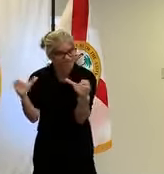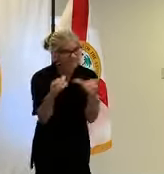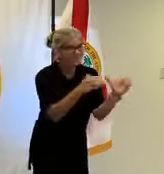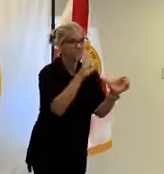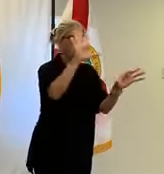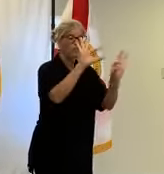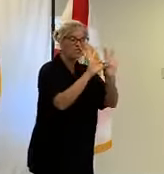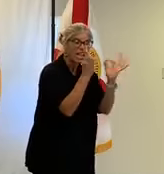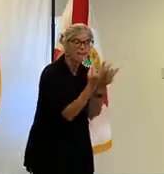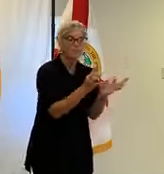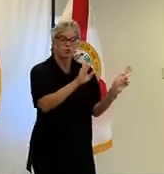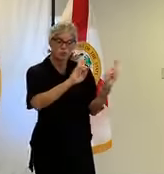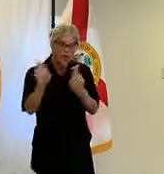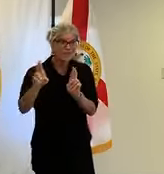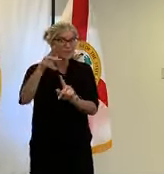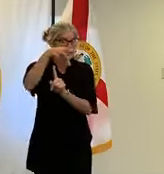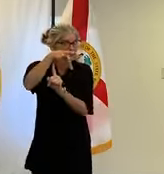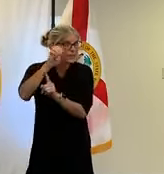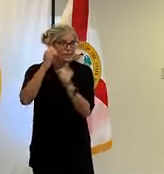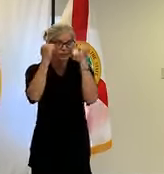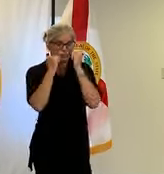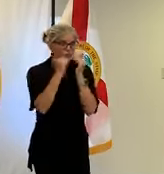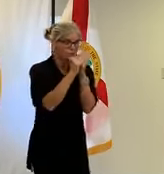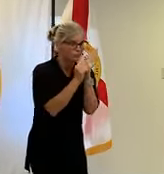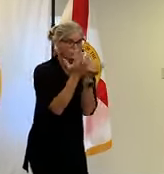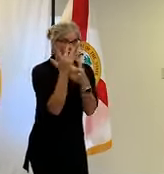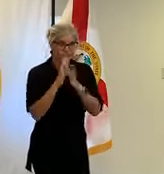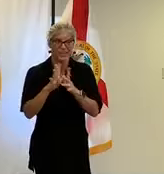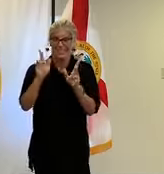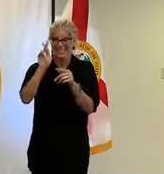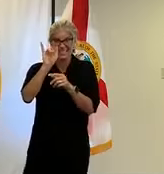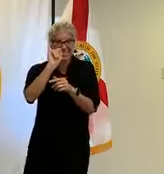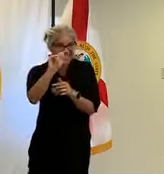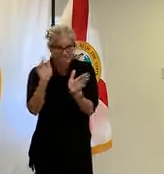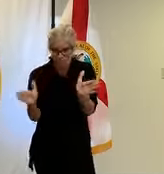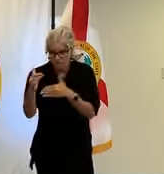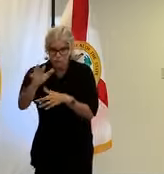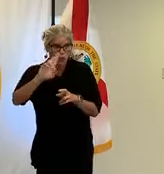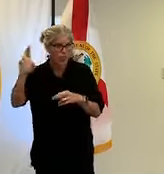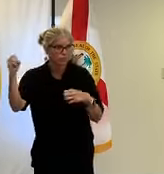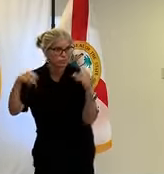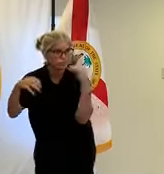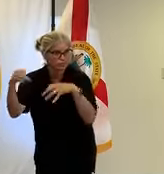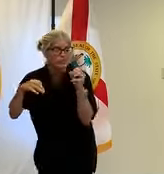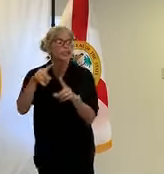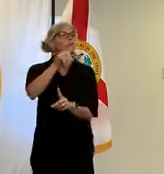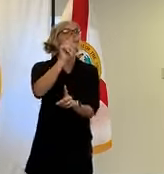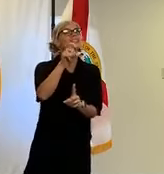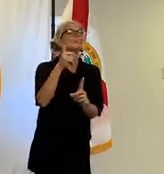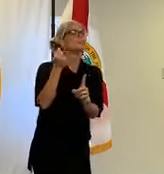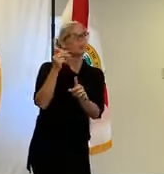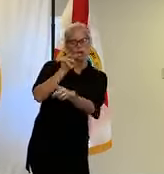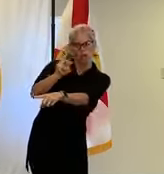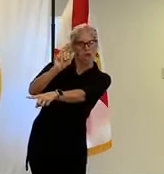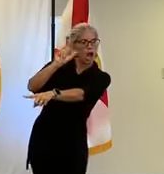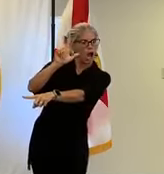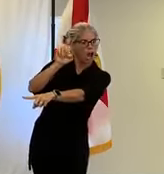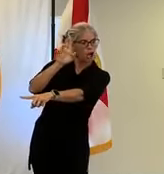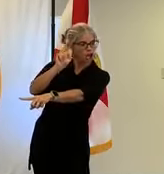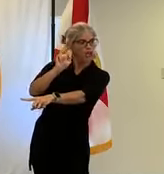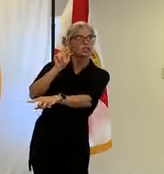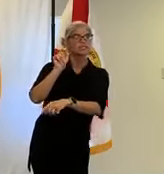ready as we enter the hurricane season alert.claycountygov.com and i just want to say stay calm stay strong